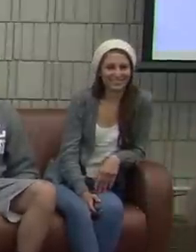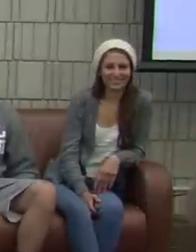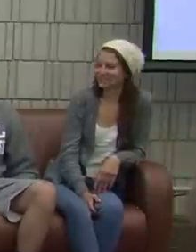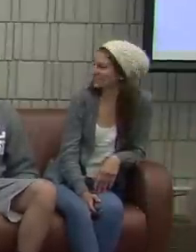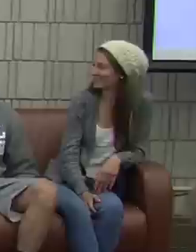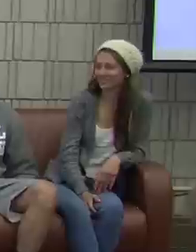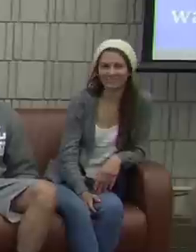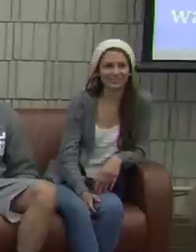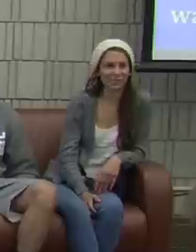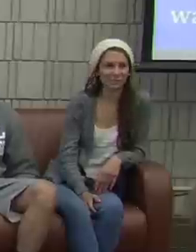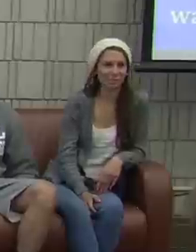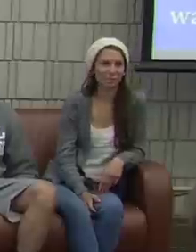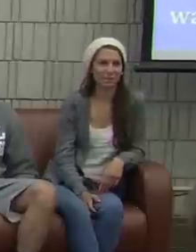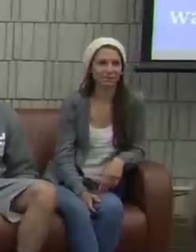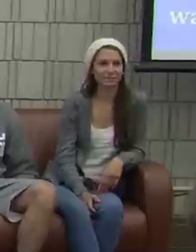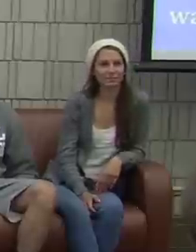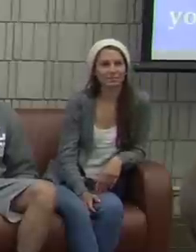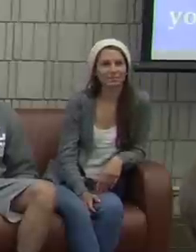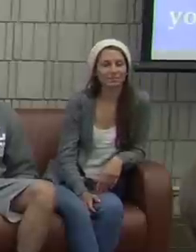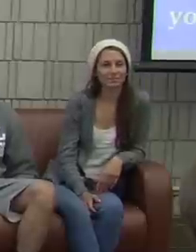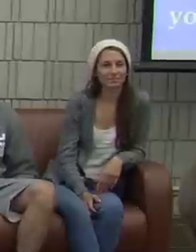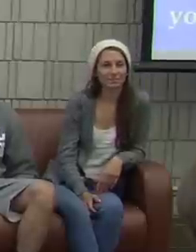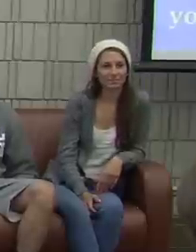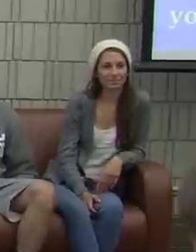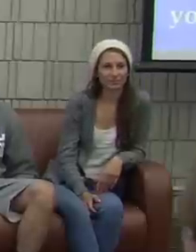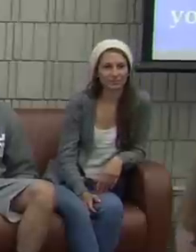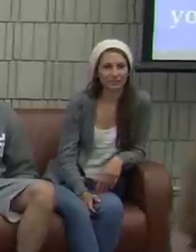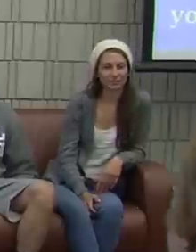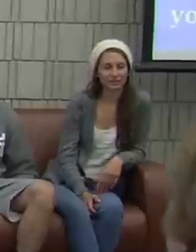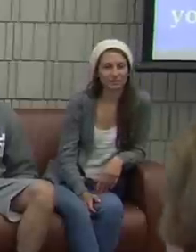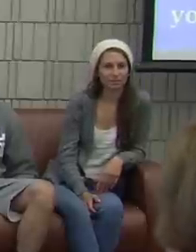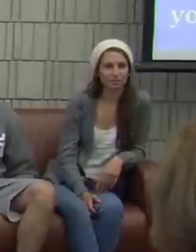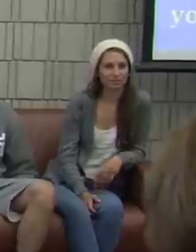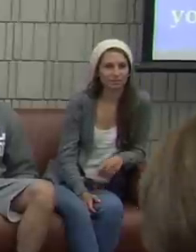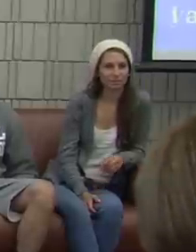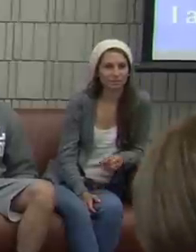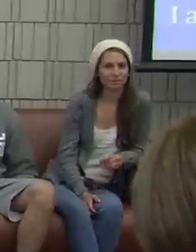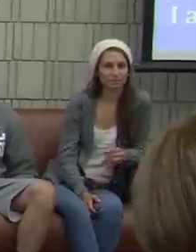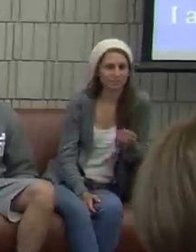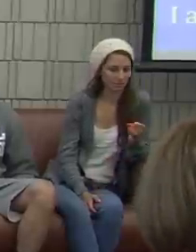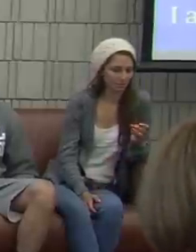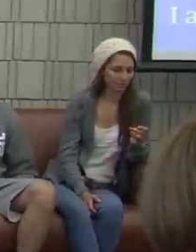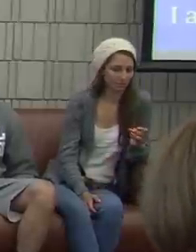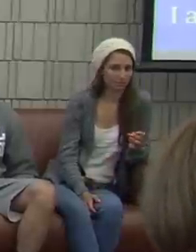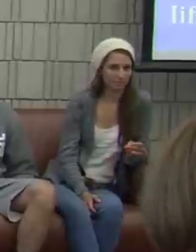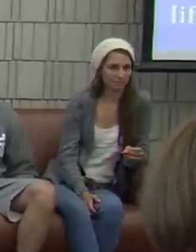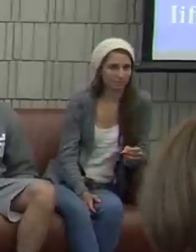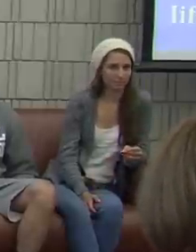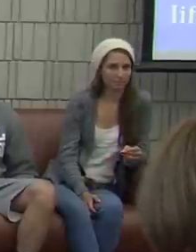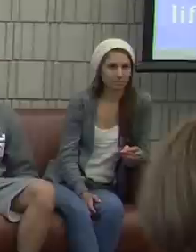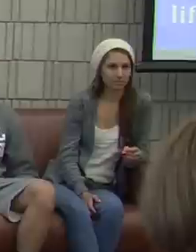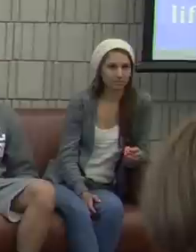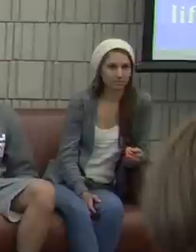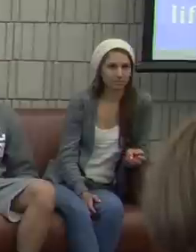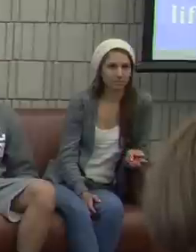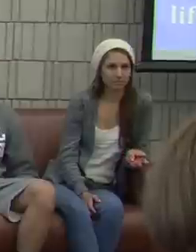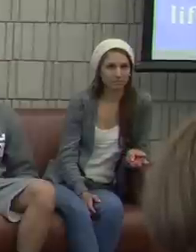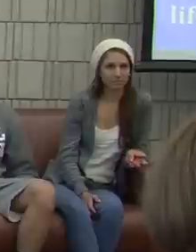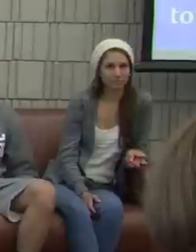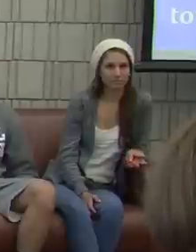can choose not to ask. I'm curious in terms of a life partner or practicing towards getting a life partner when we're